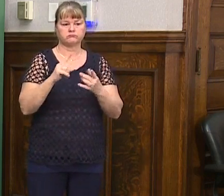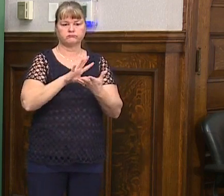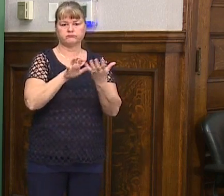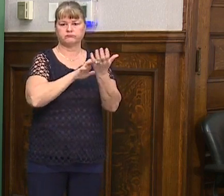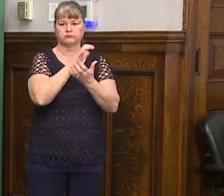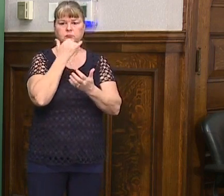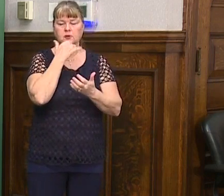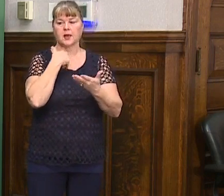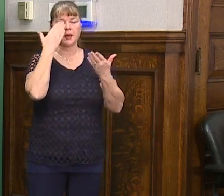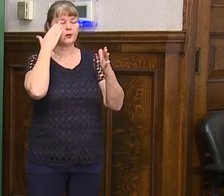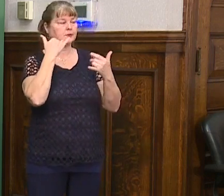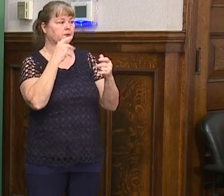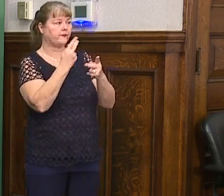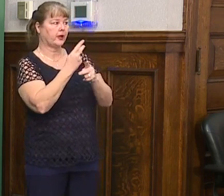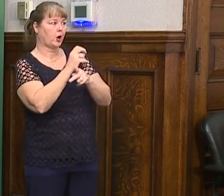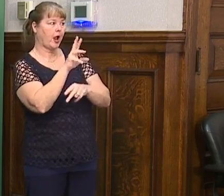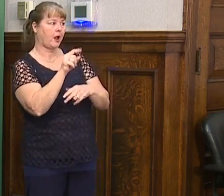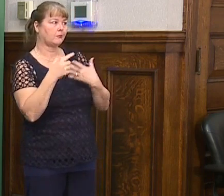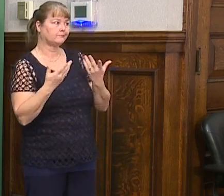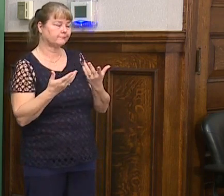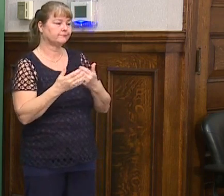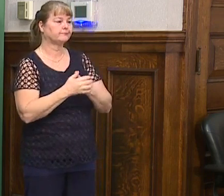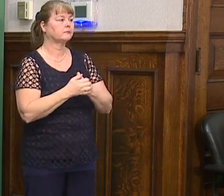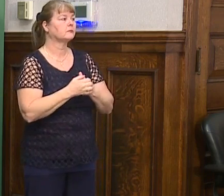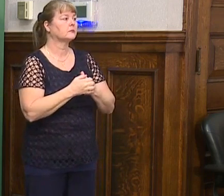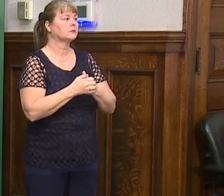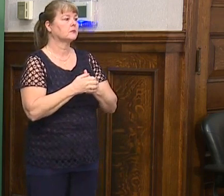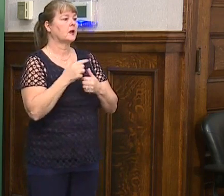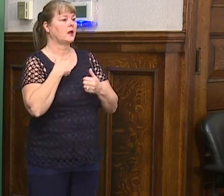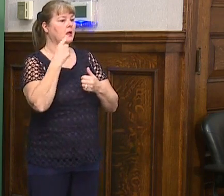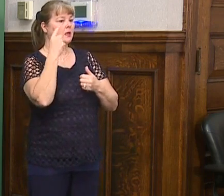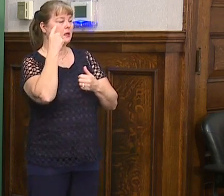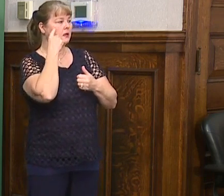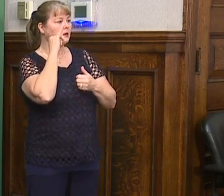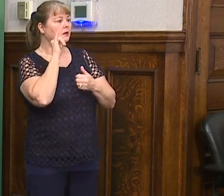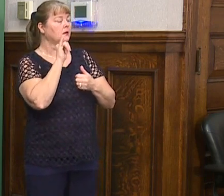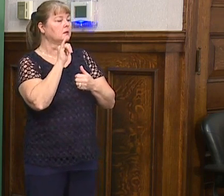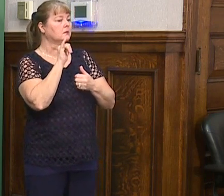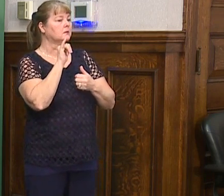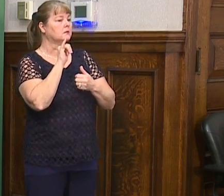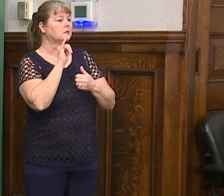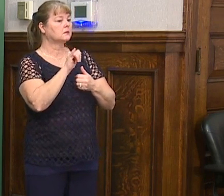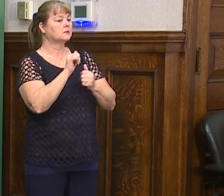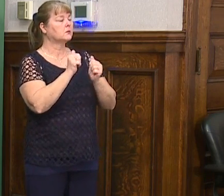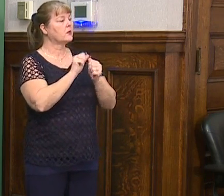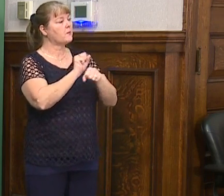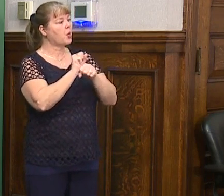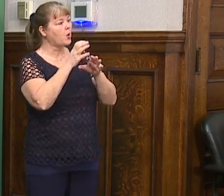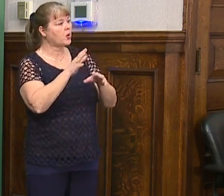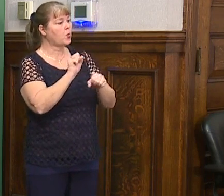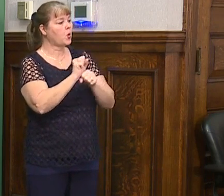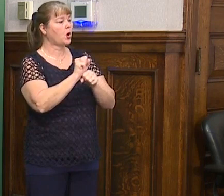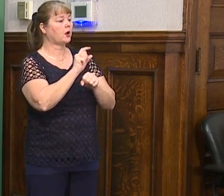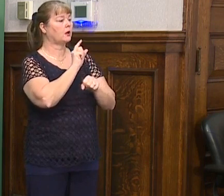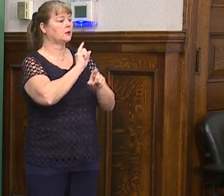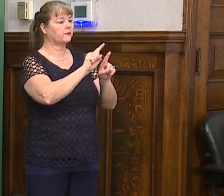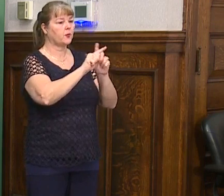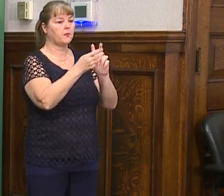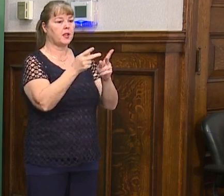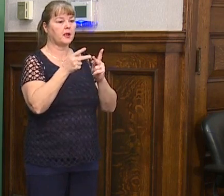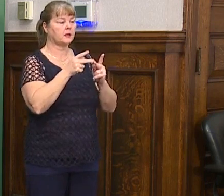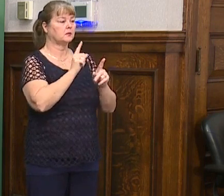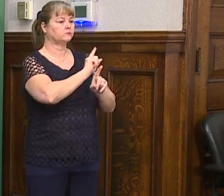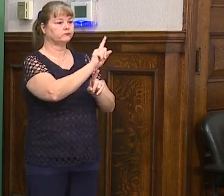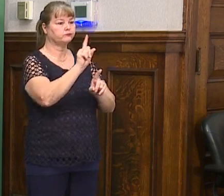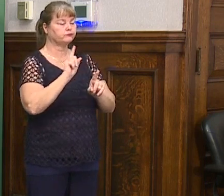I don't know. I'm still trying to figure it out. Um, you know, I think that is with employees working all over the place and moving all over the